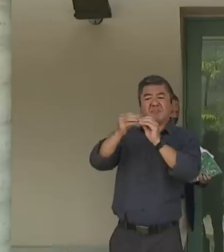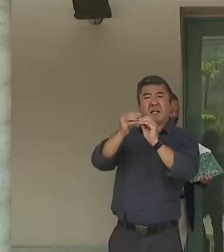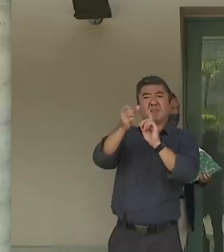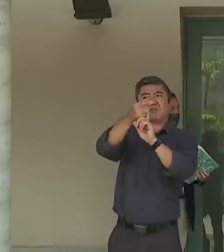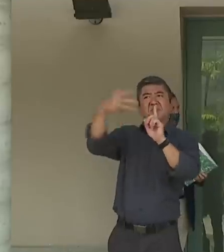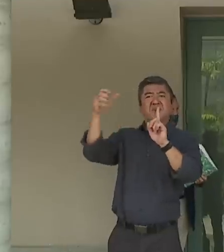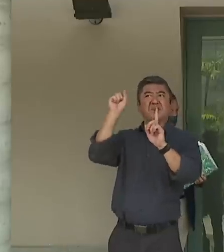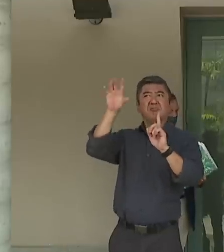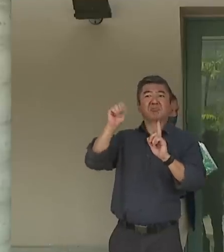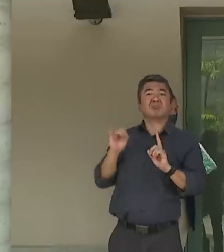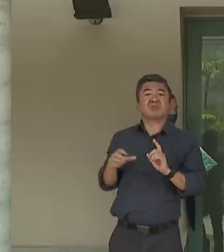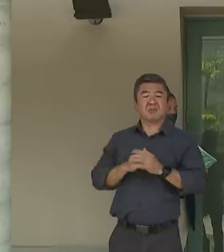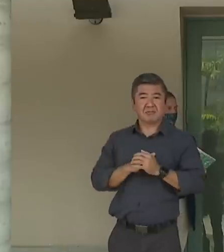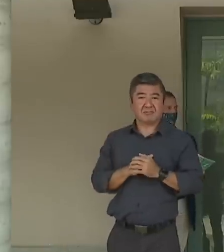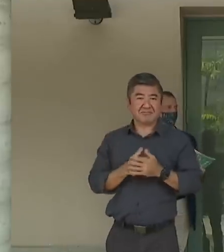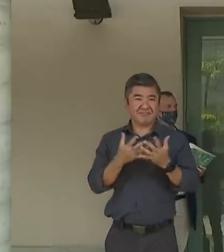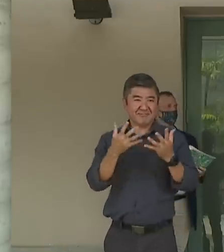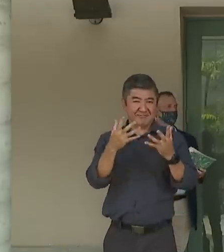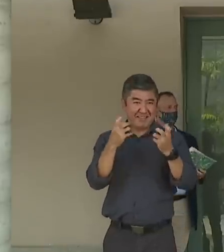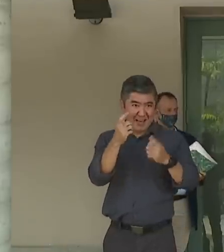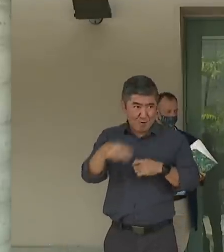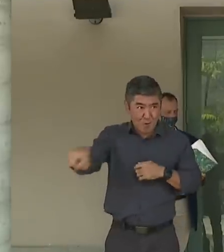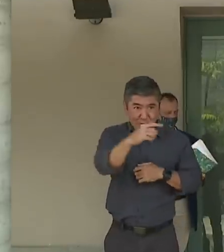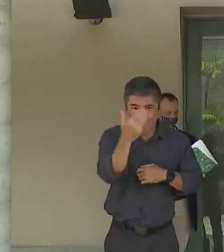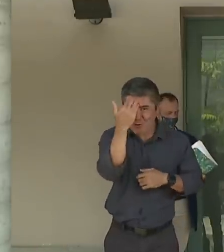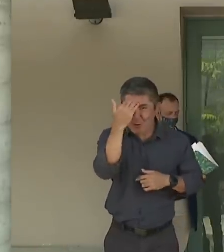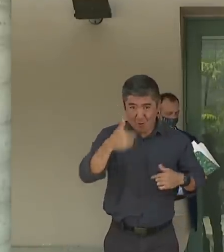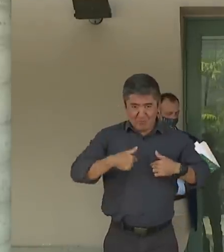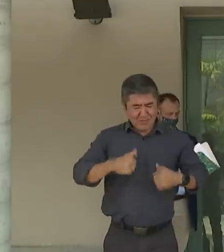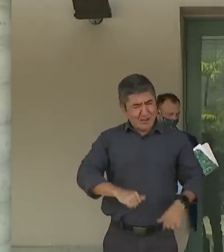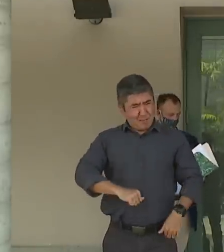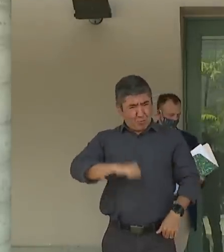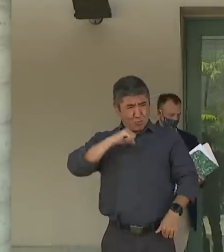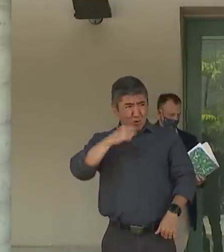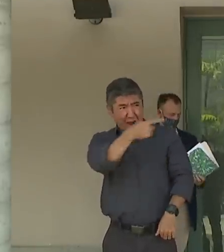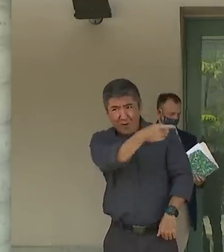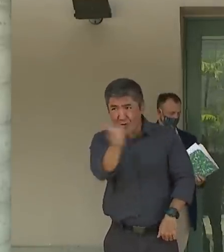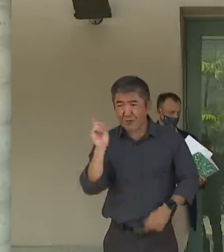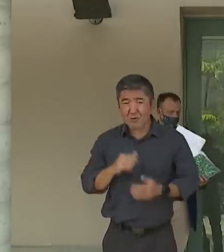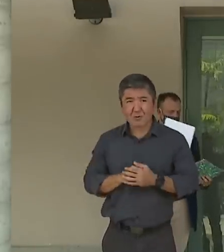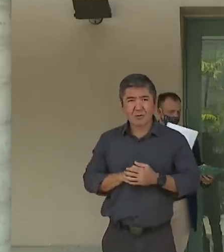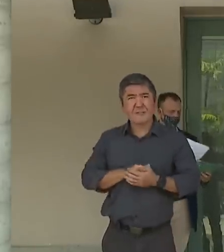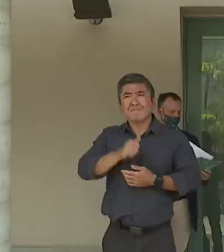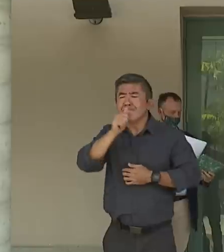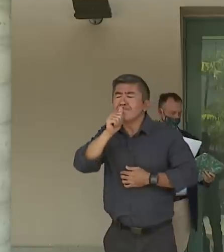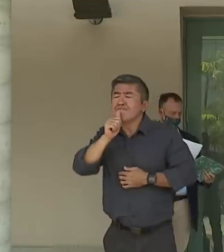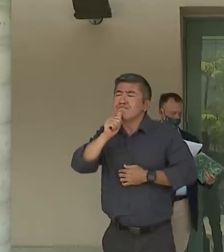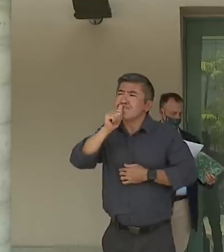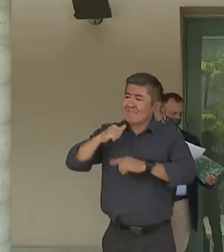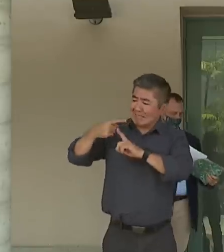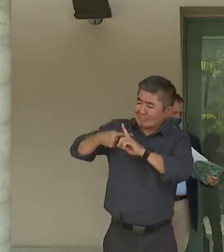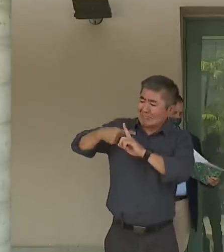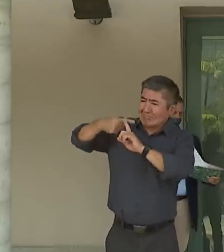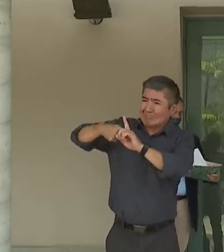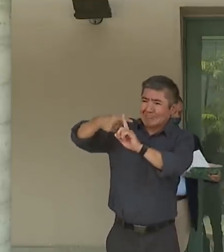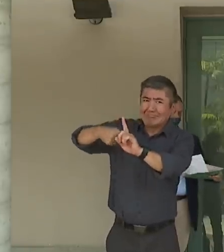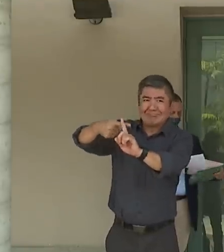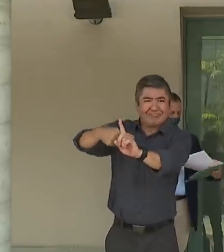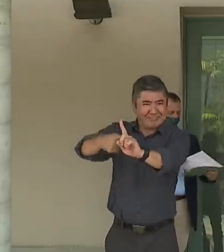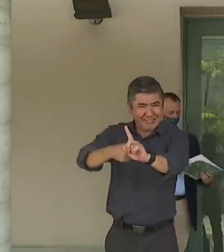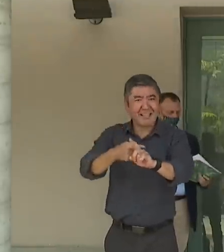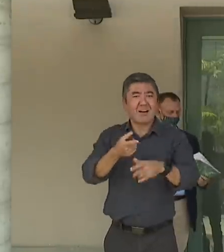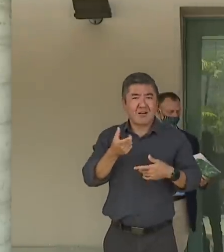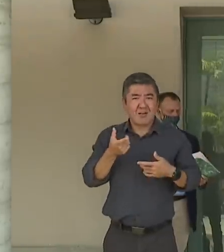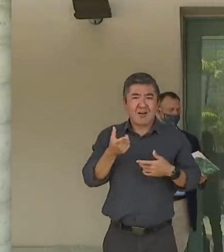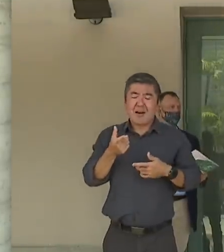that I'm proud of you, Hawaii. I'm proud of every single one of you who has sacrificed over the last several months. I'm proud of the